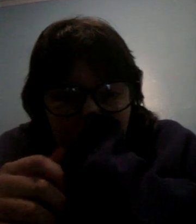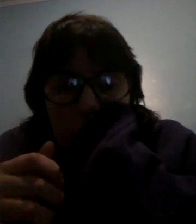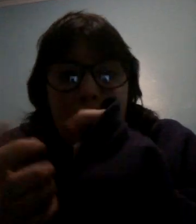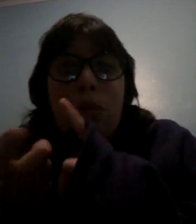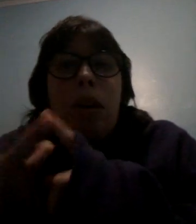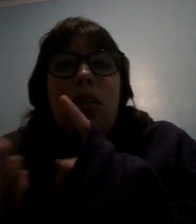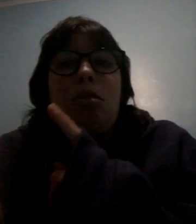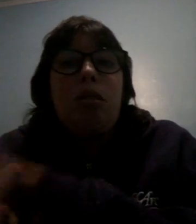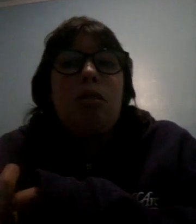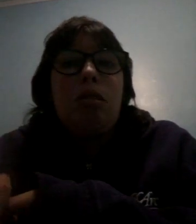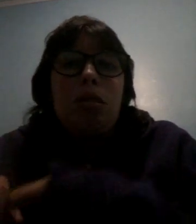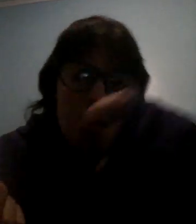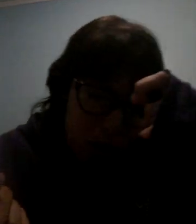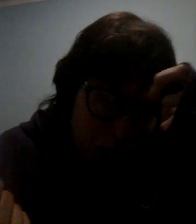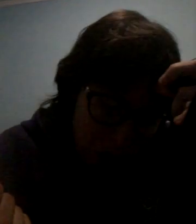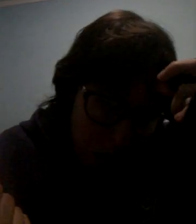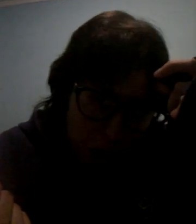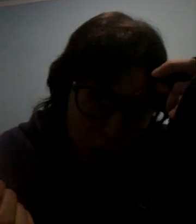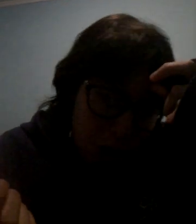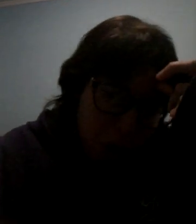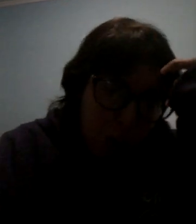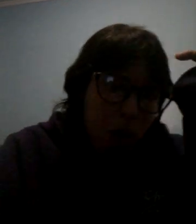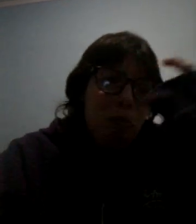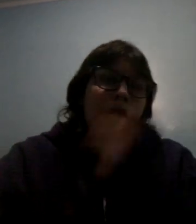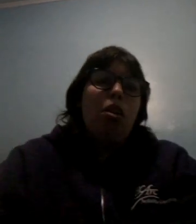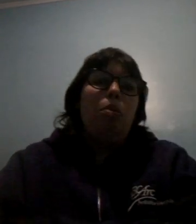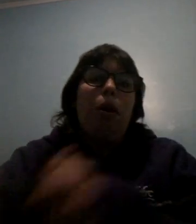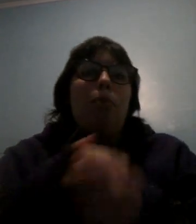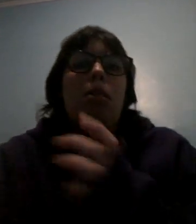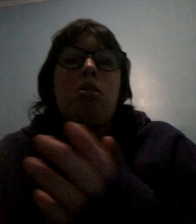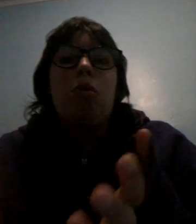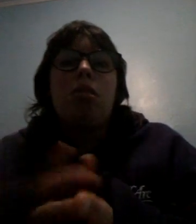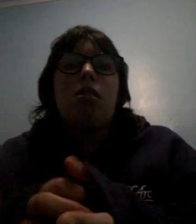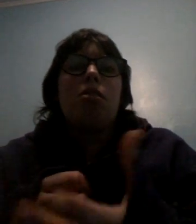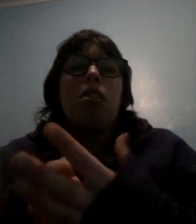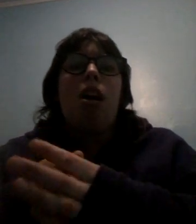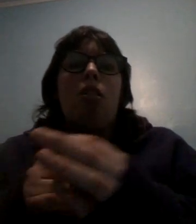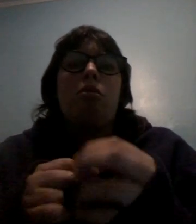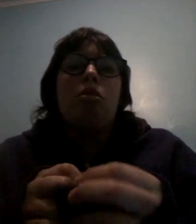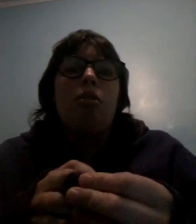between Mondays and Wednesdays well Fridays I don't go but Mondays and Wednesdays I go to